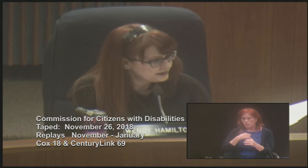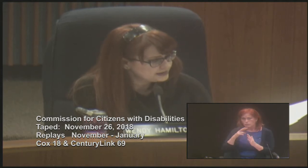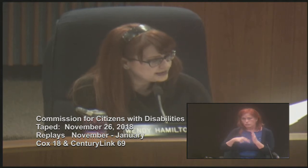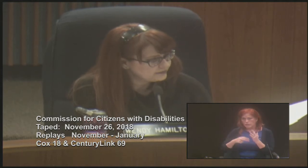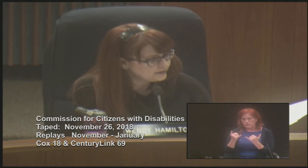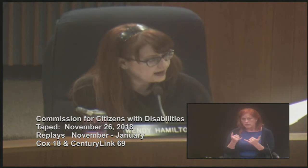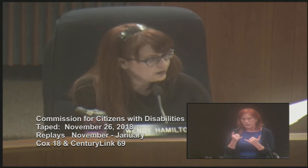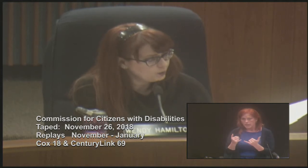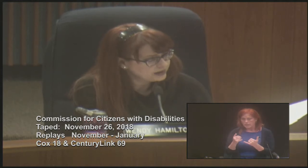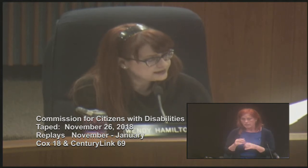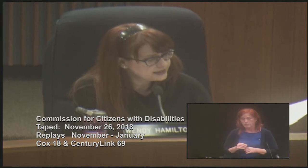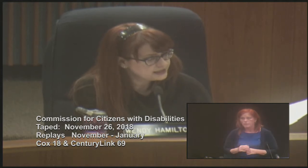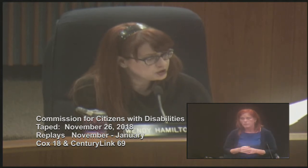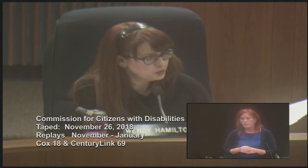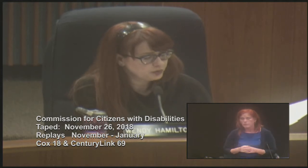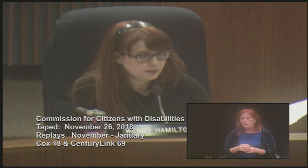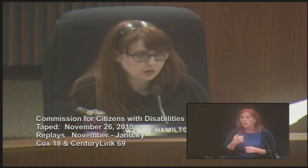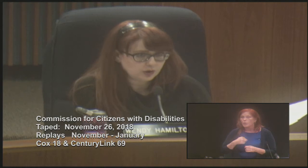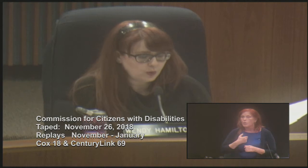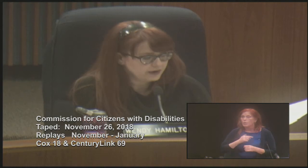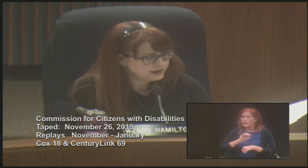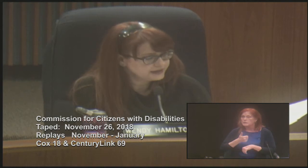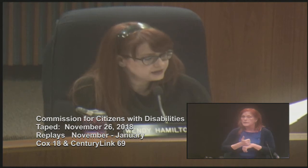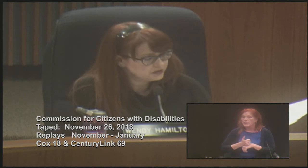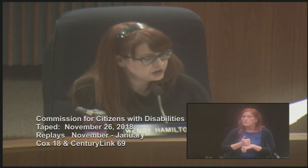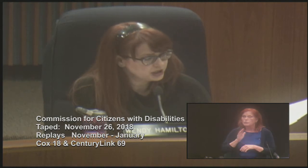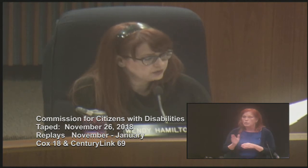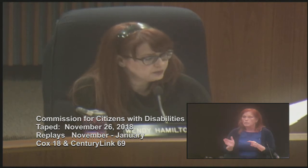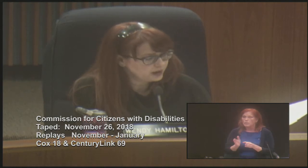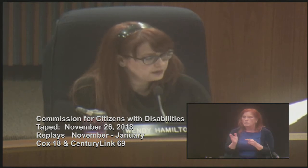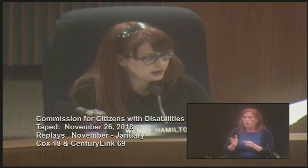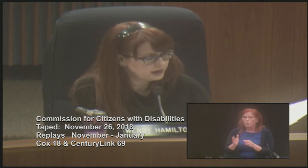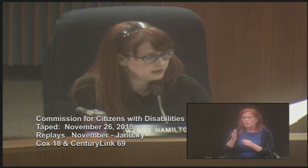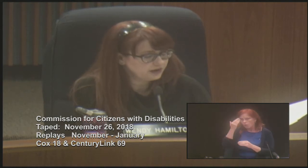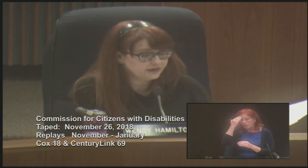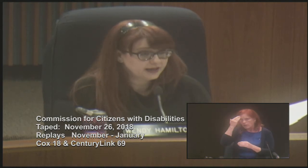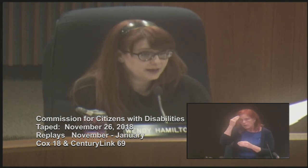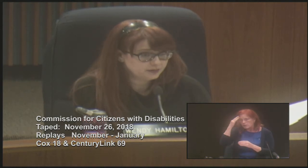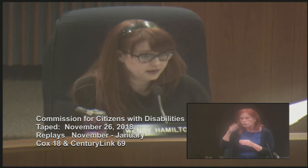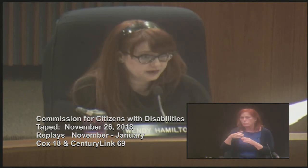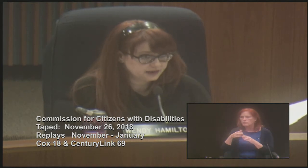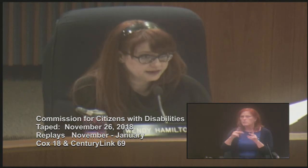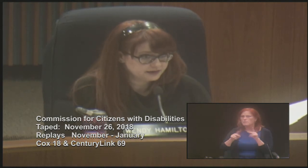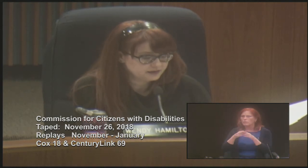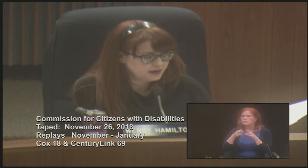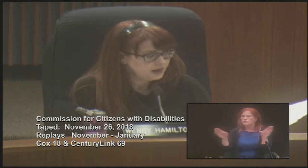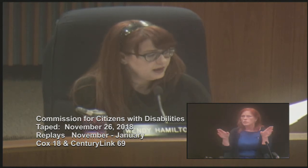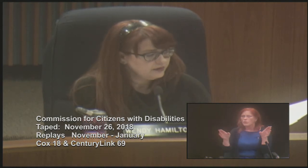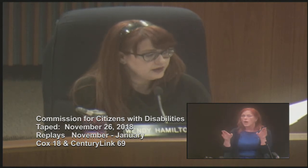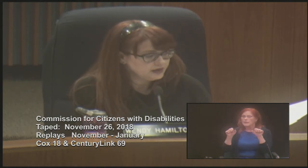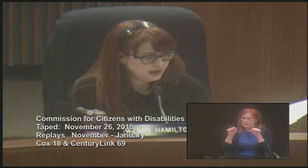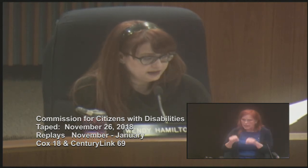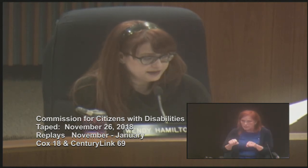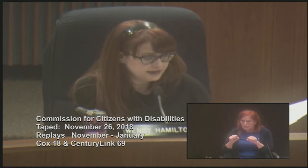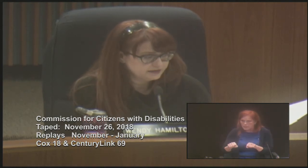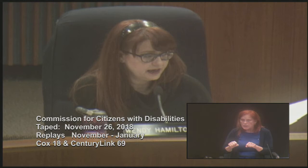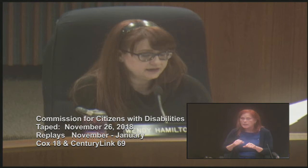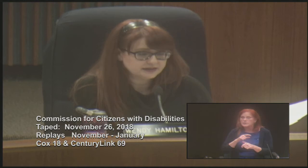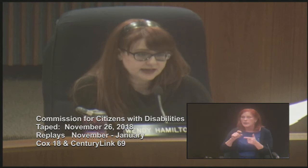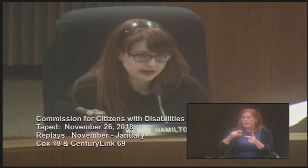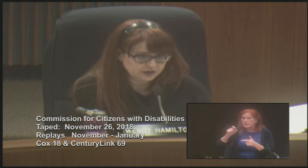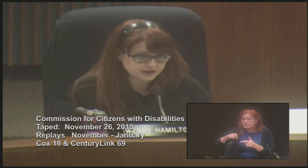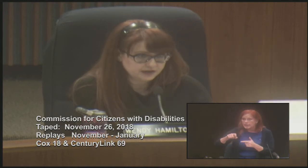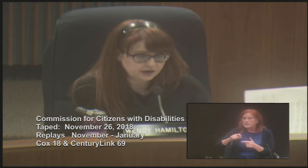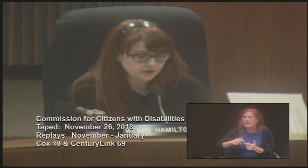is that we exist to promote awareness to the general public on the capabilities, the needs,